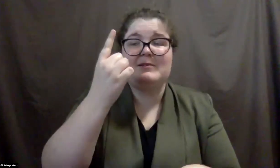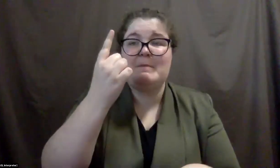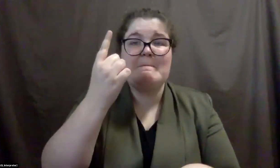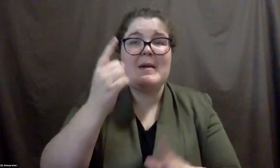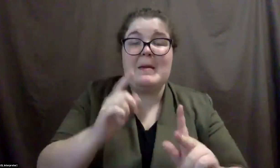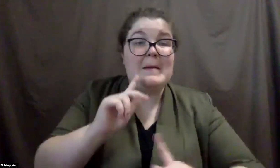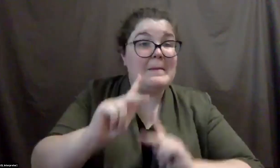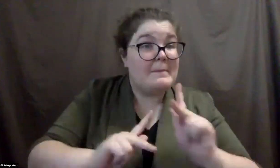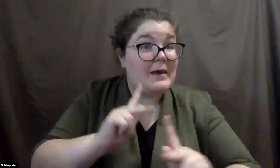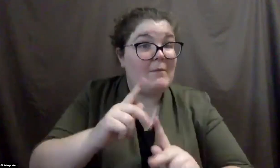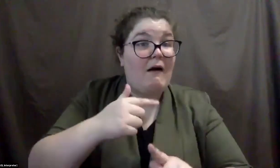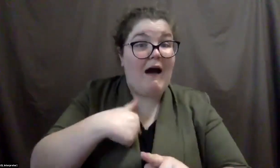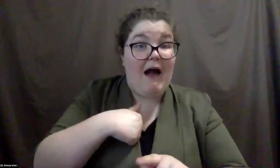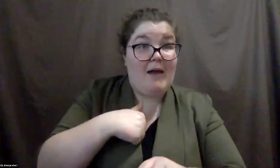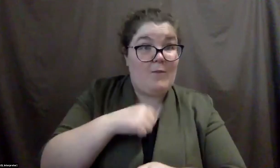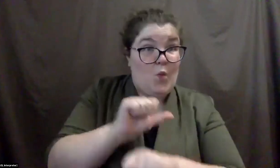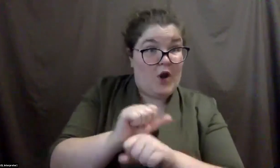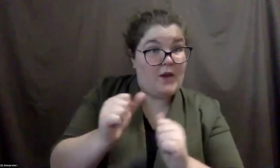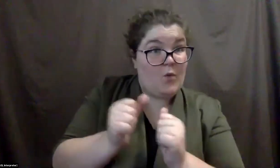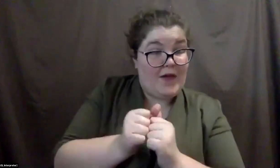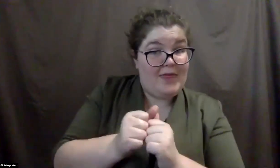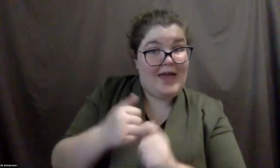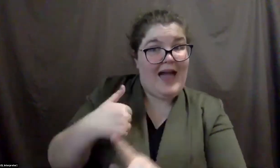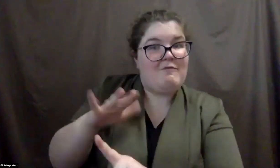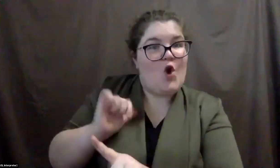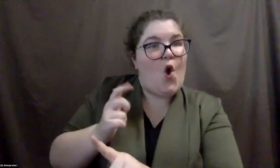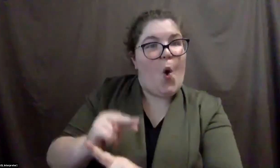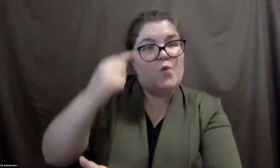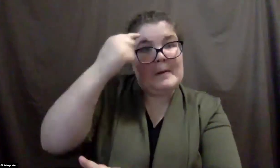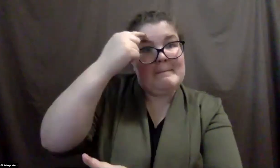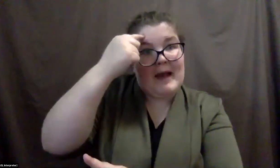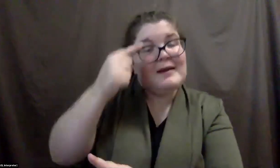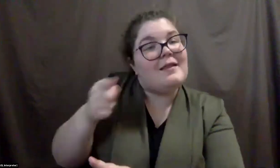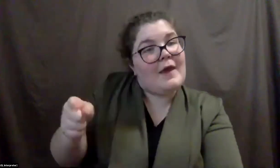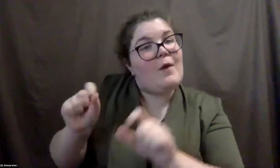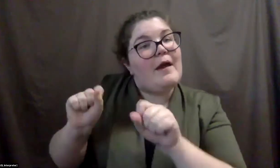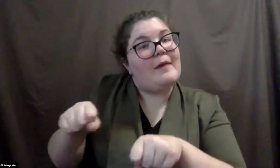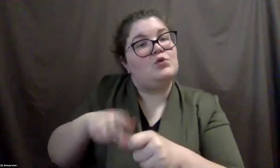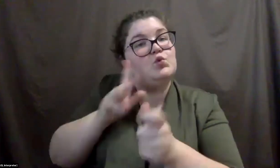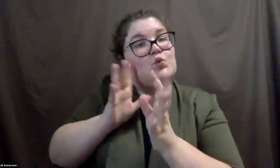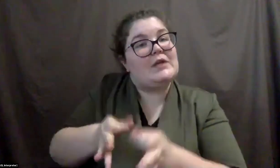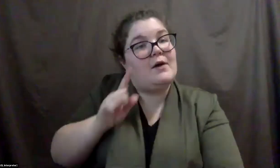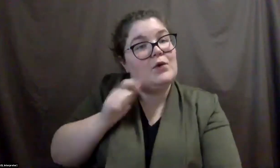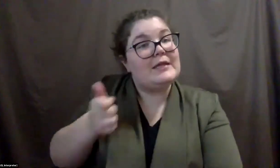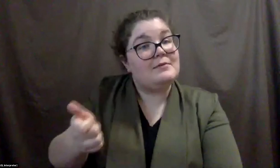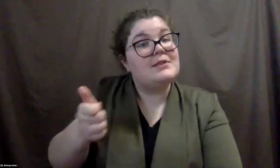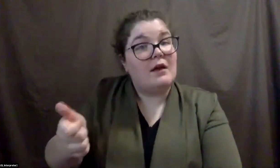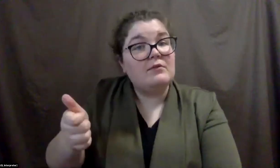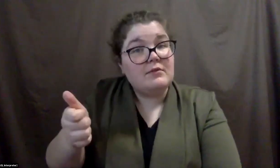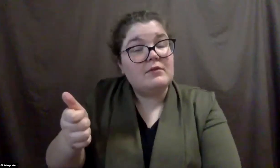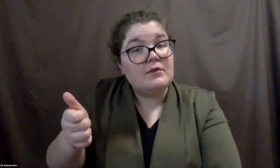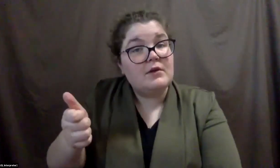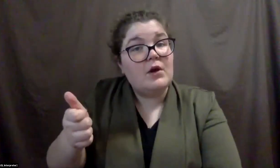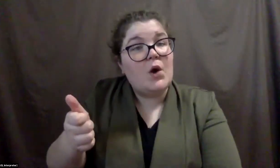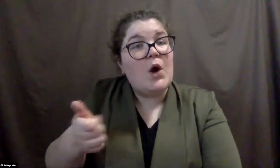the people that I'm with, um, have their own mindset. They're able to make their own decisions. Um, we